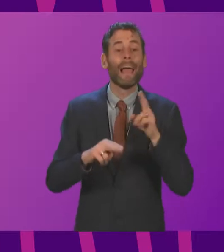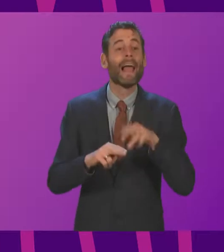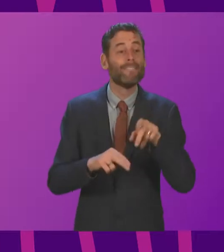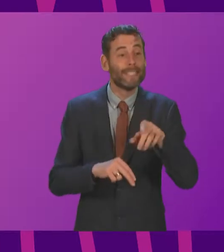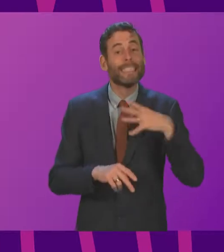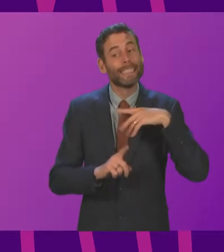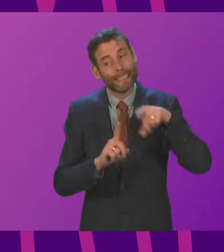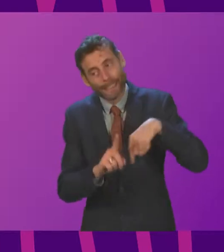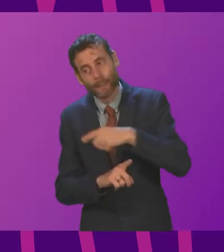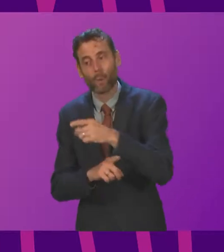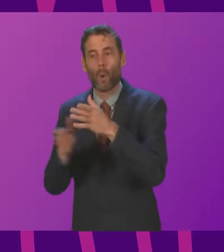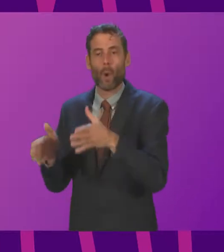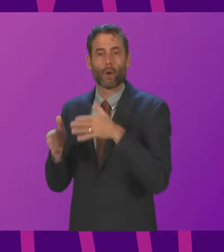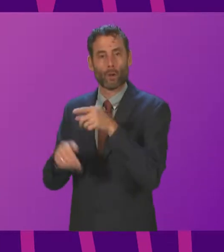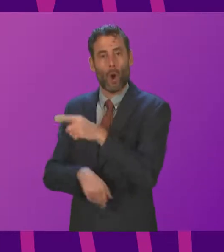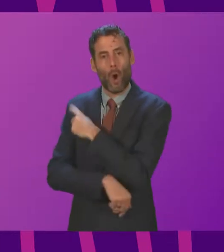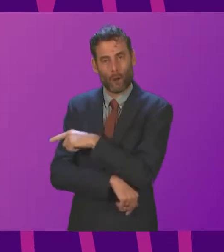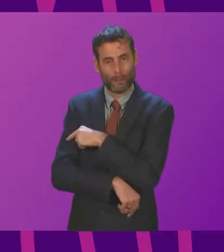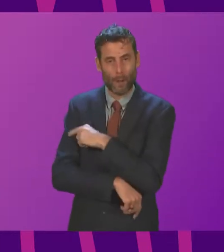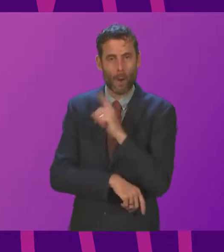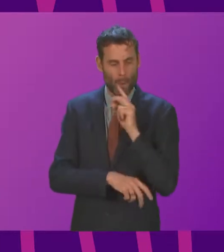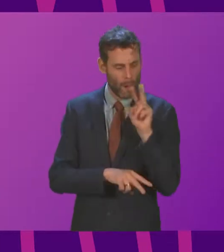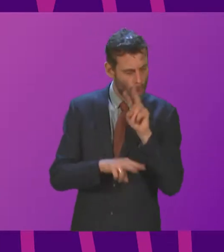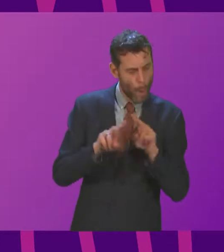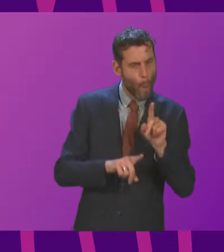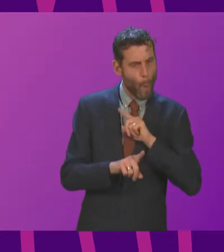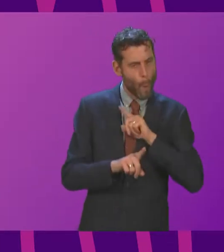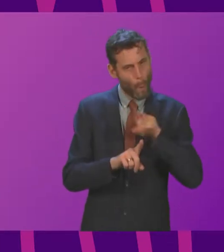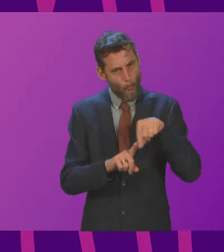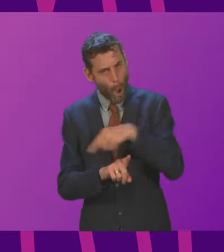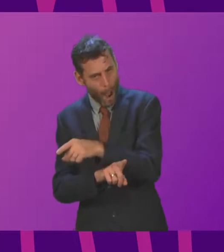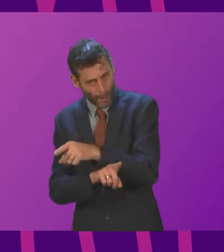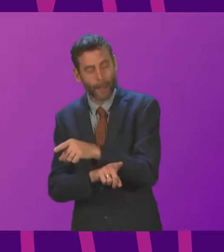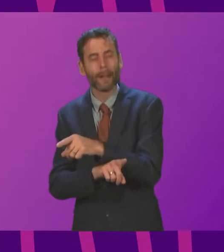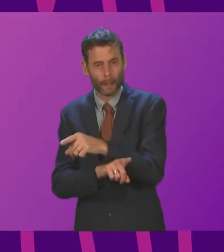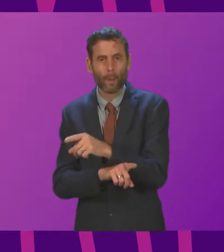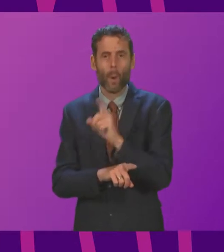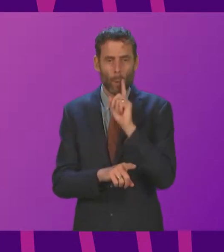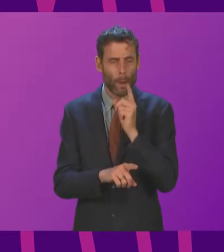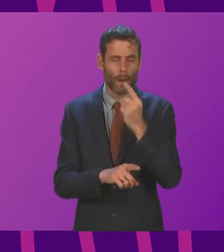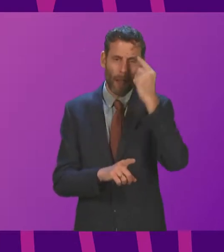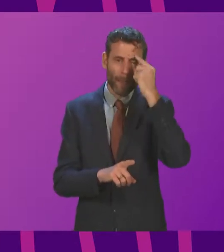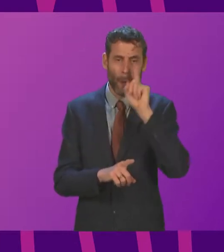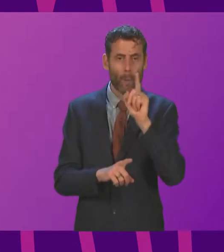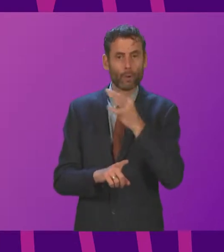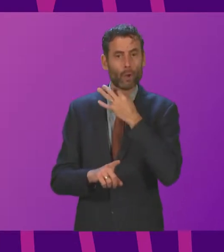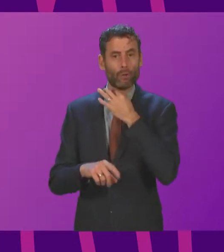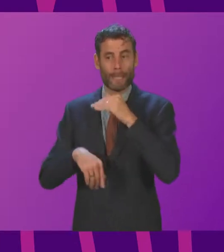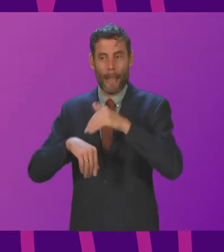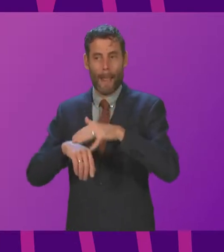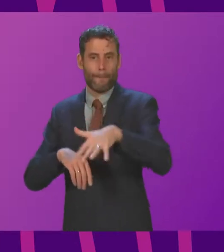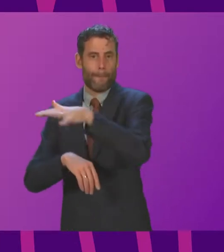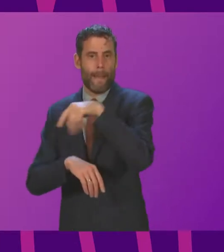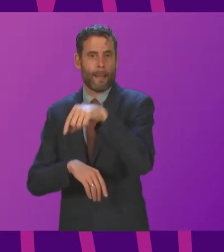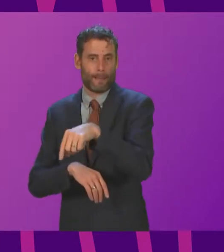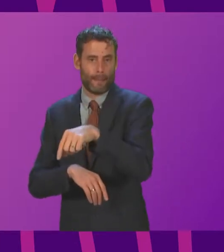depend on the nature of why patients are being admitted to hospital and, of course, the profile of impact across the city. So there are